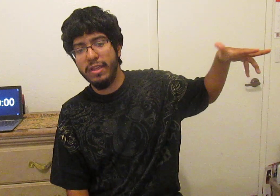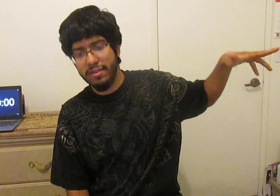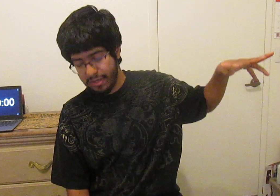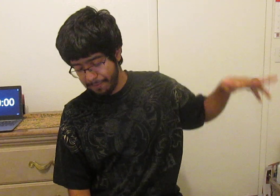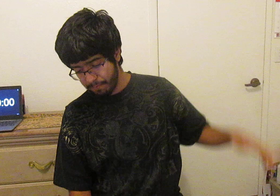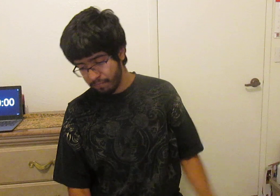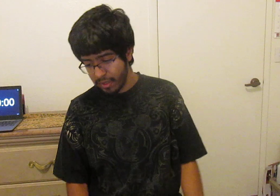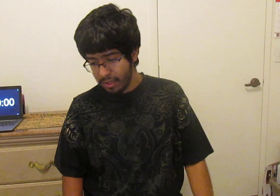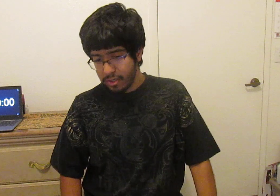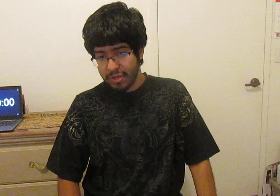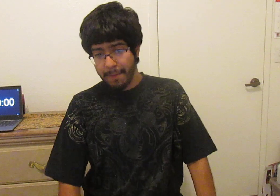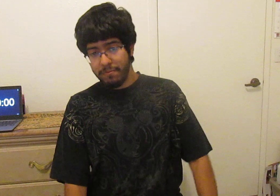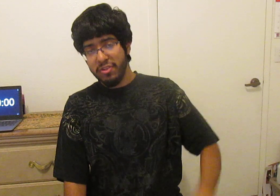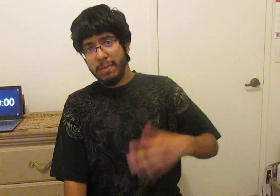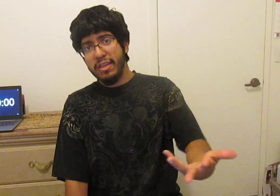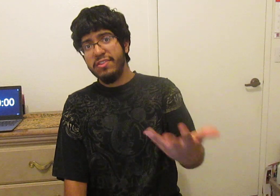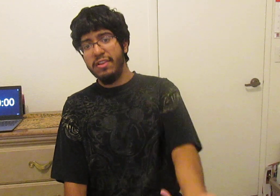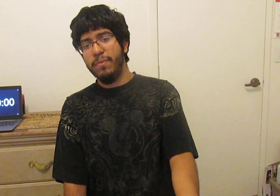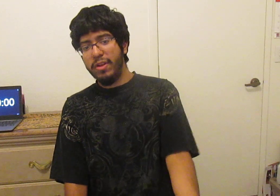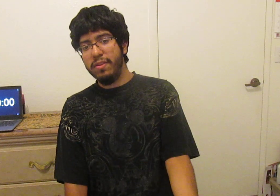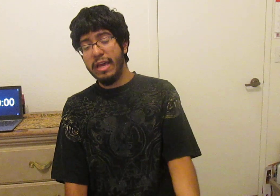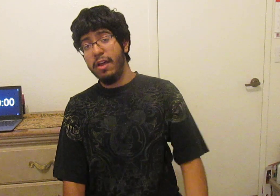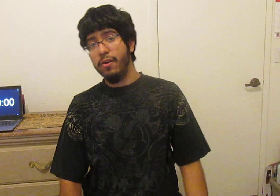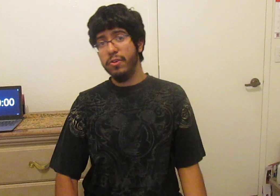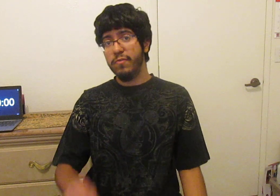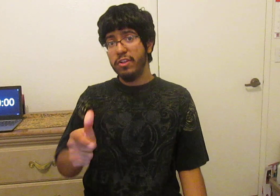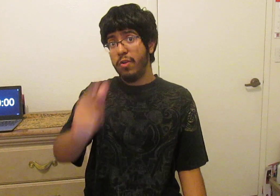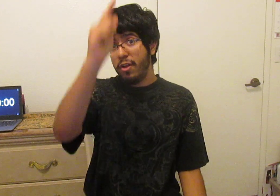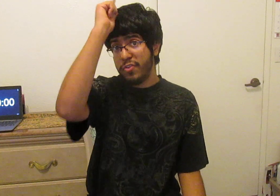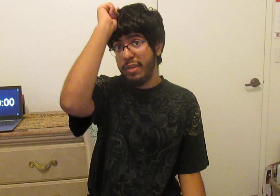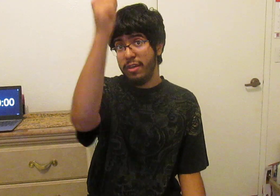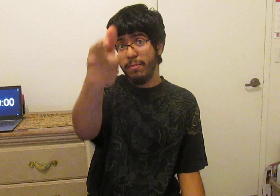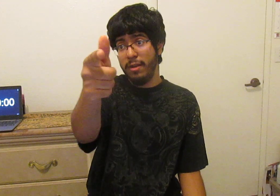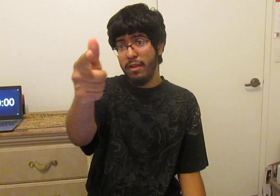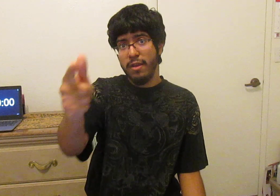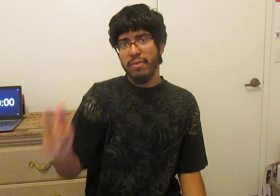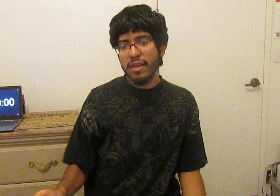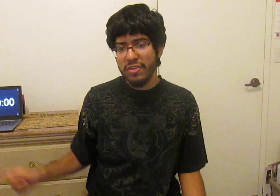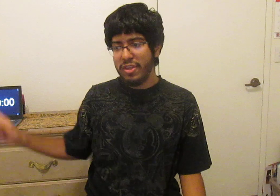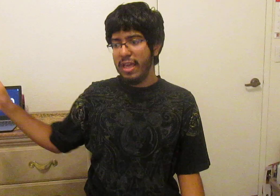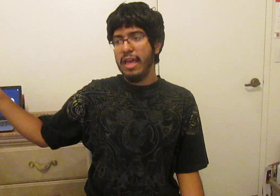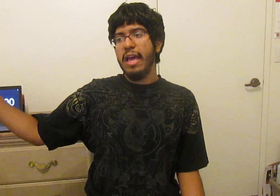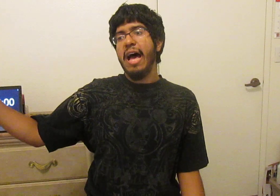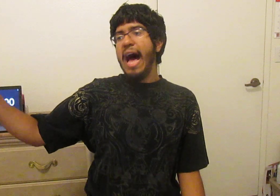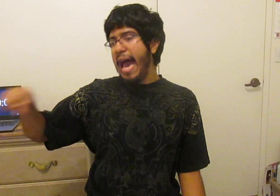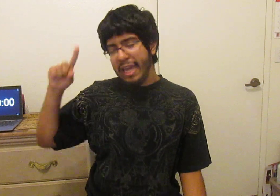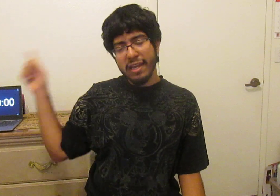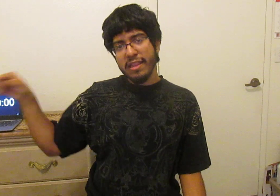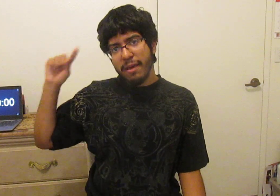hentai so yeah just give me a set as a bit on that those videos will also be coming because I ain't gonna let